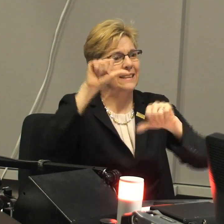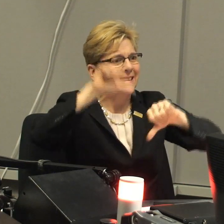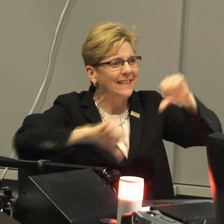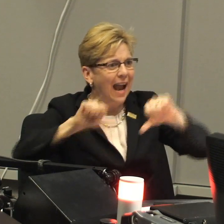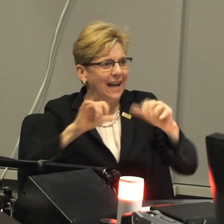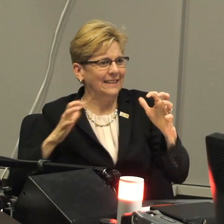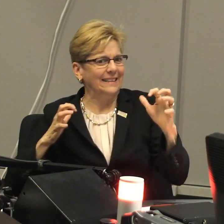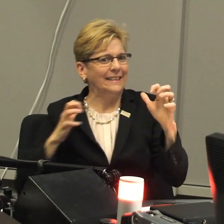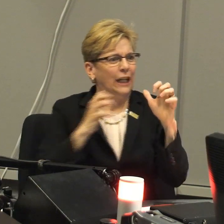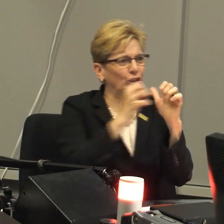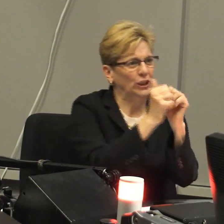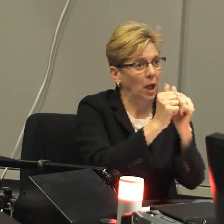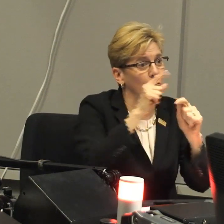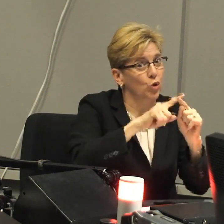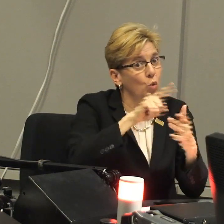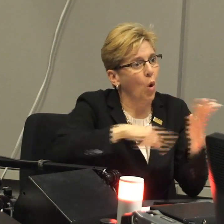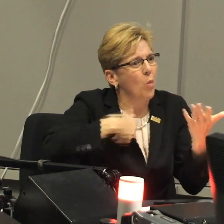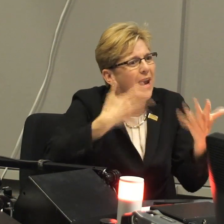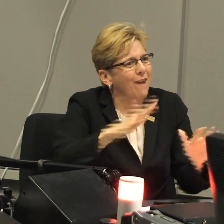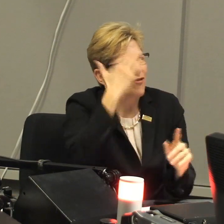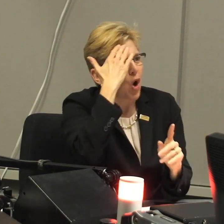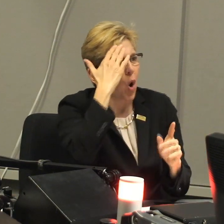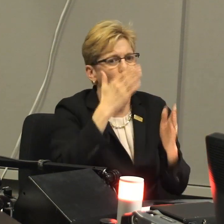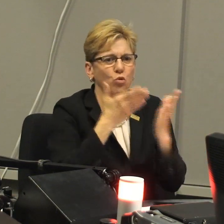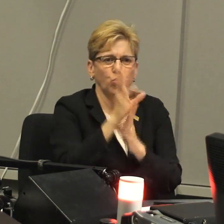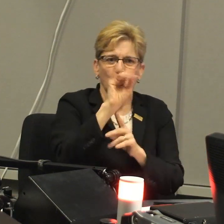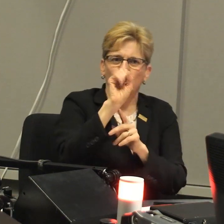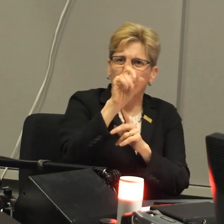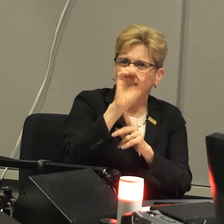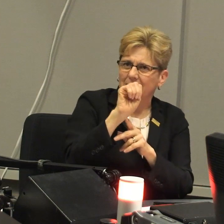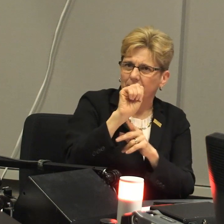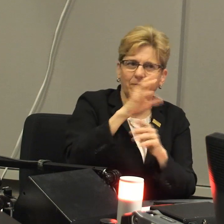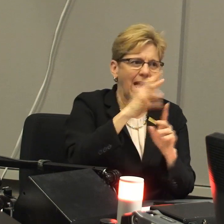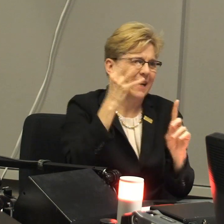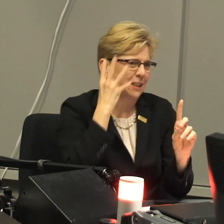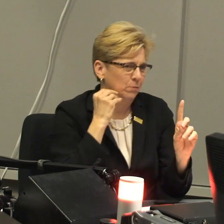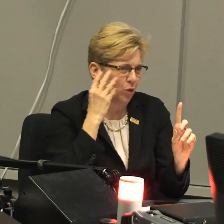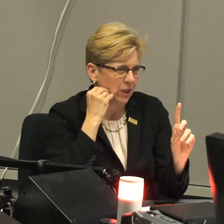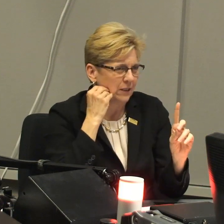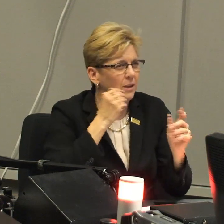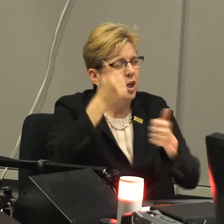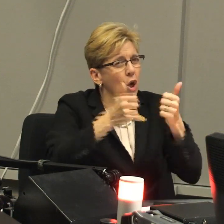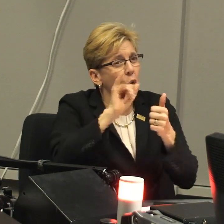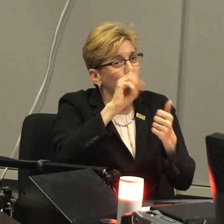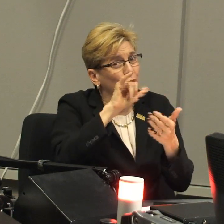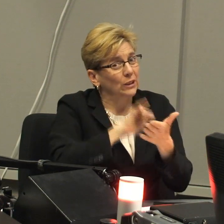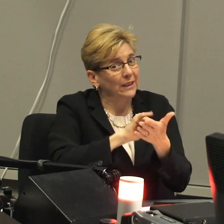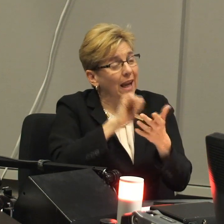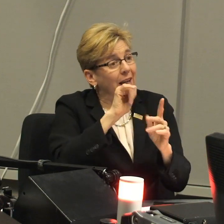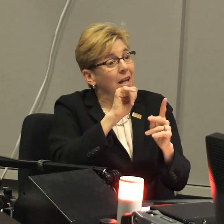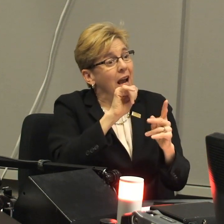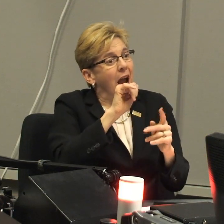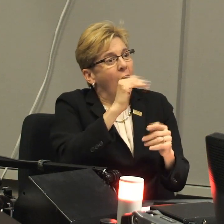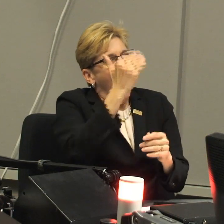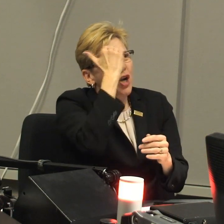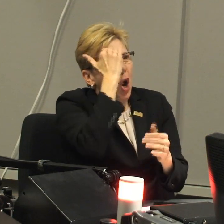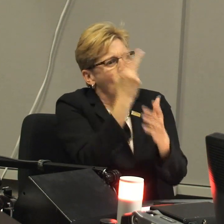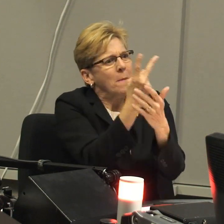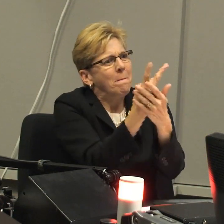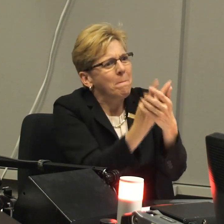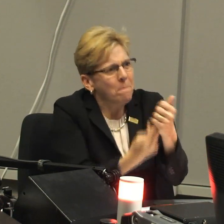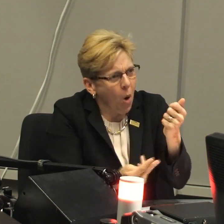that has finally shown that the science is catching up to what we have known through our wisdom and experience as a community